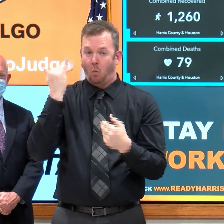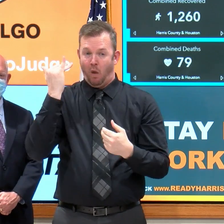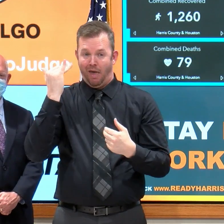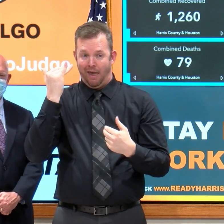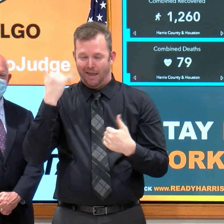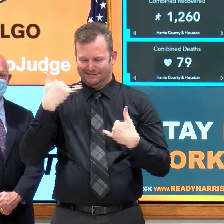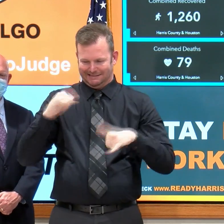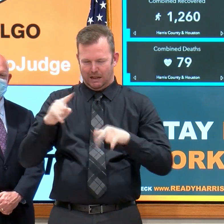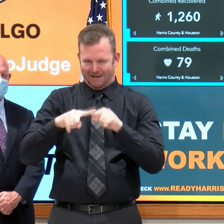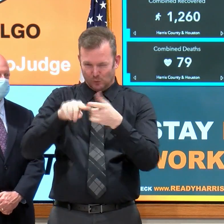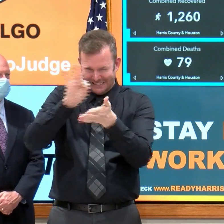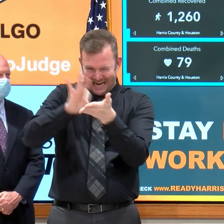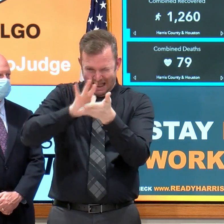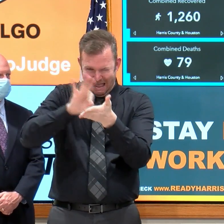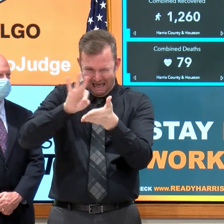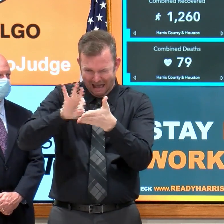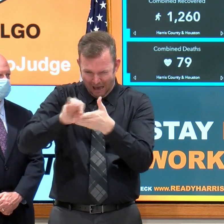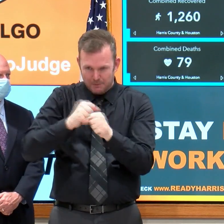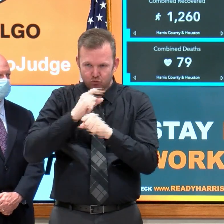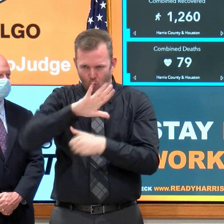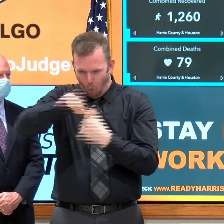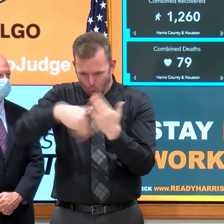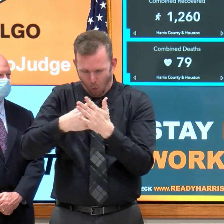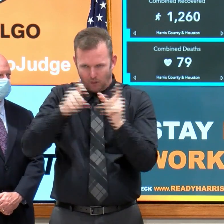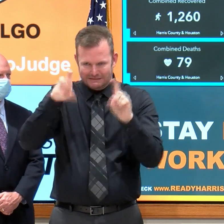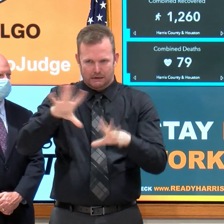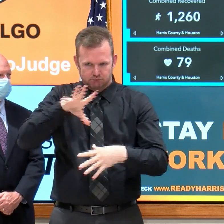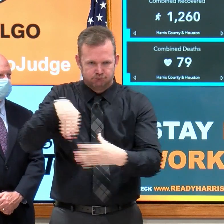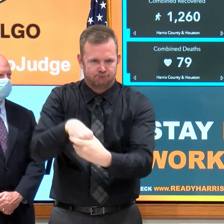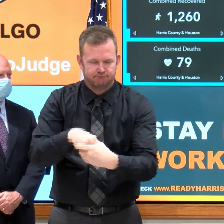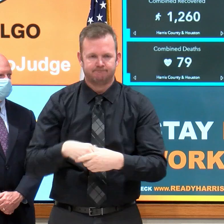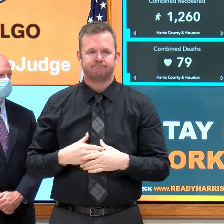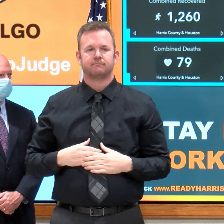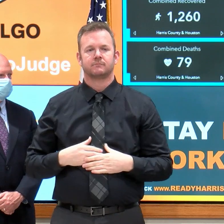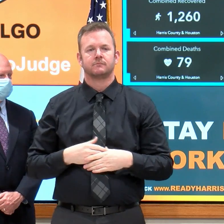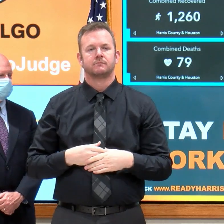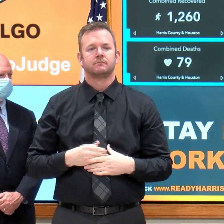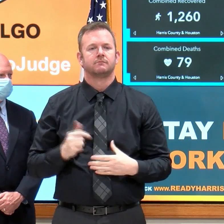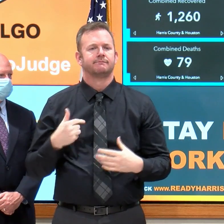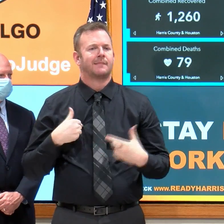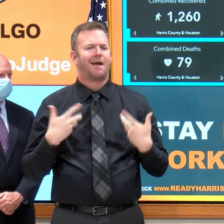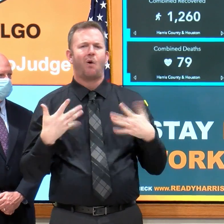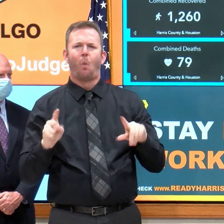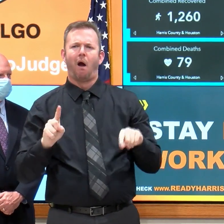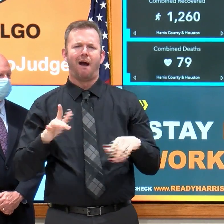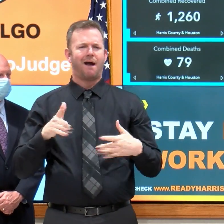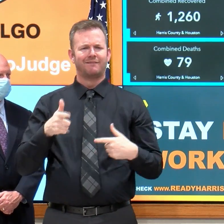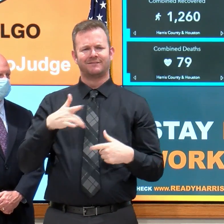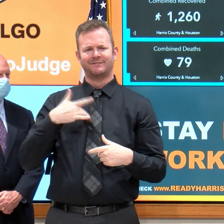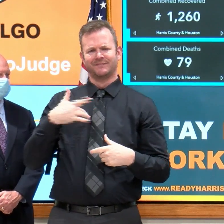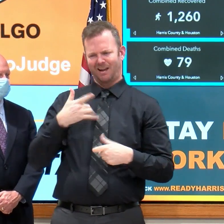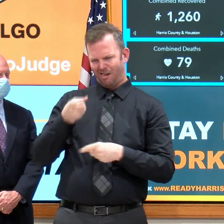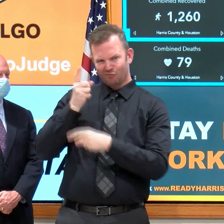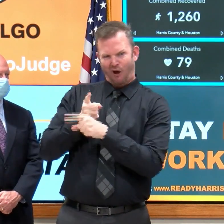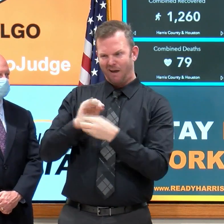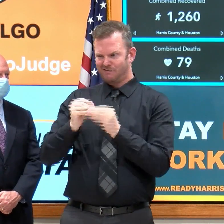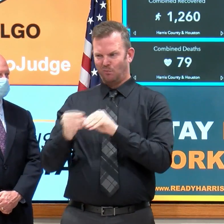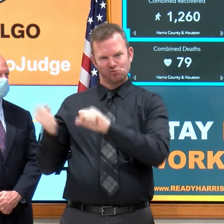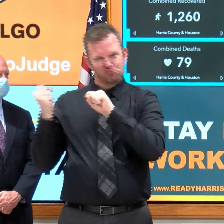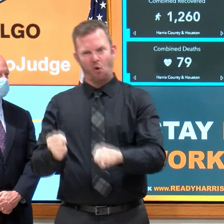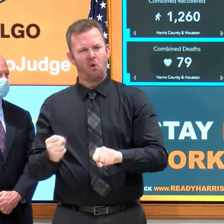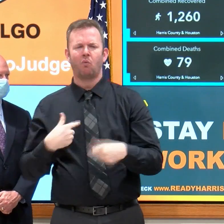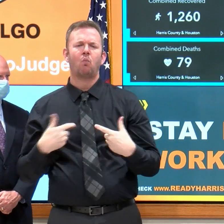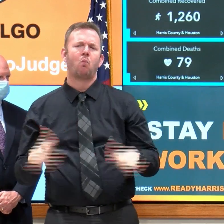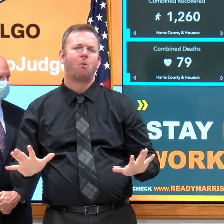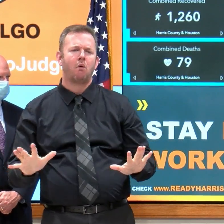just a cautionary note. I don't want to get too comfortable in the numbers. The number that I do want to emphasize,